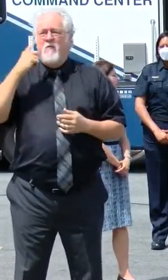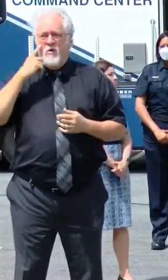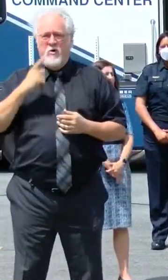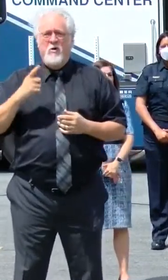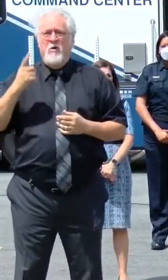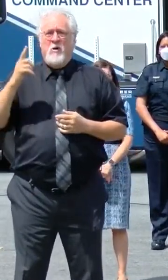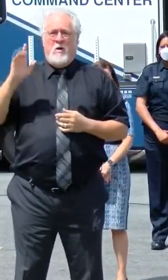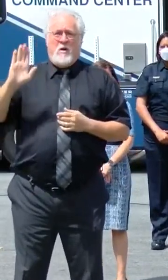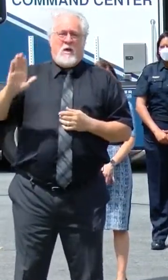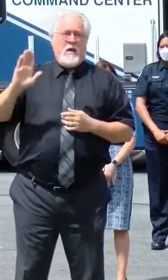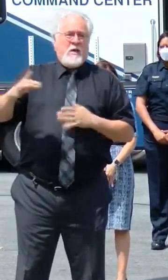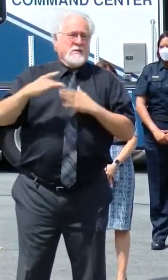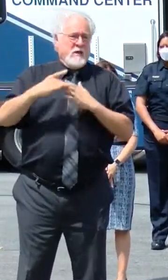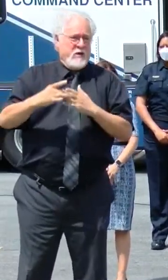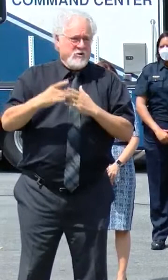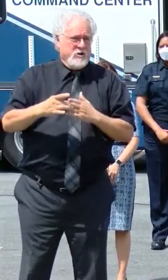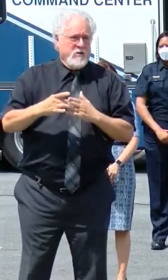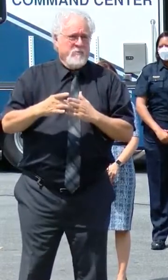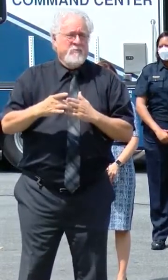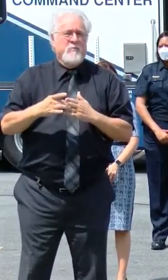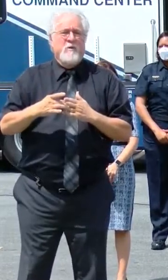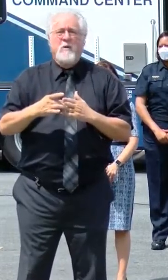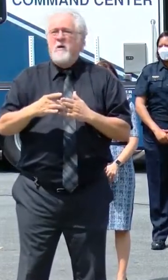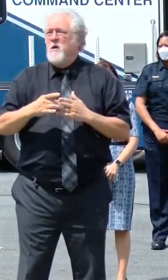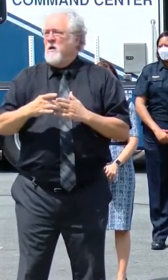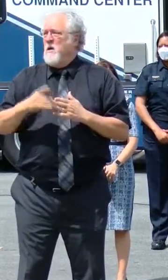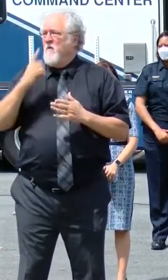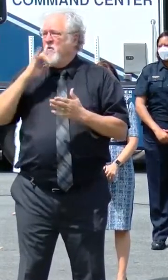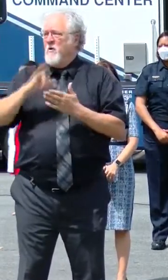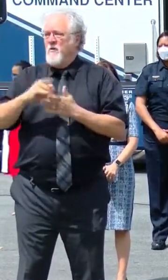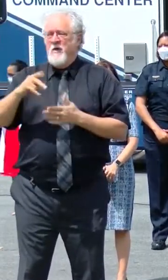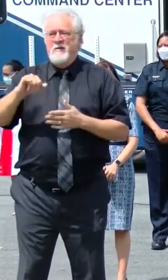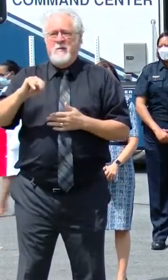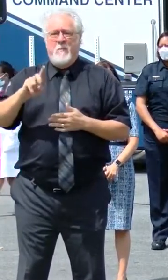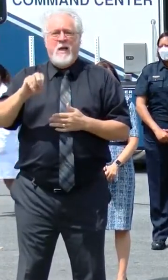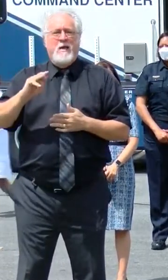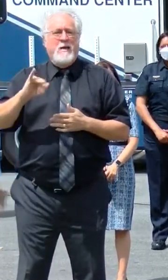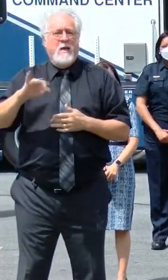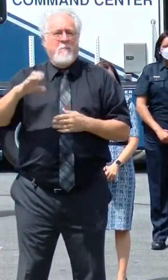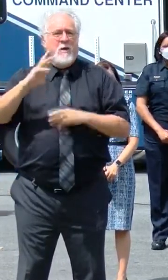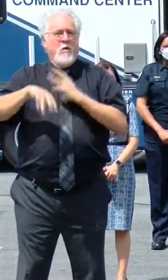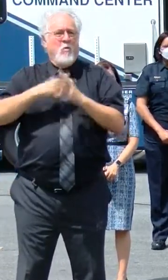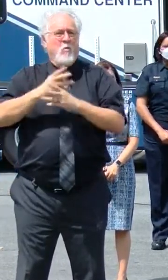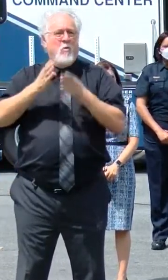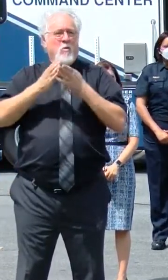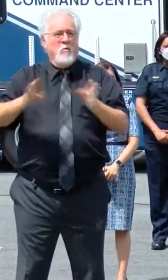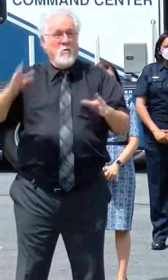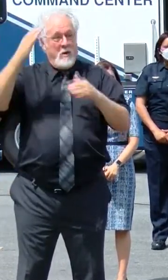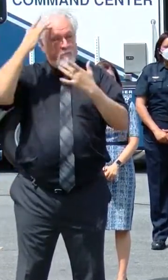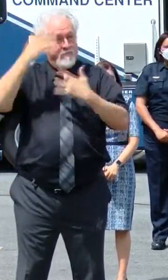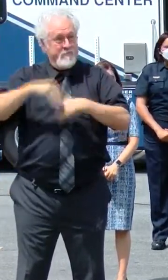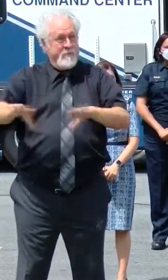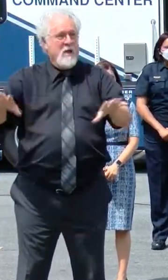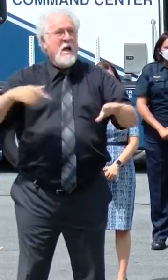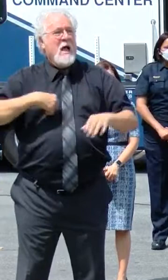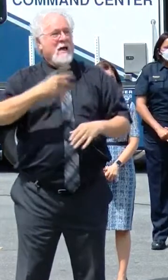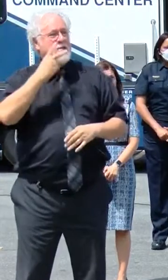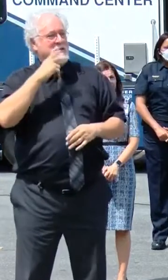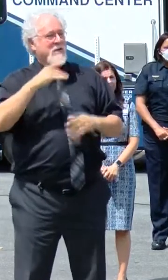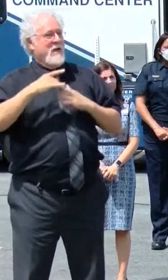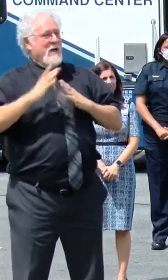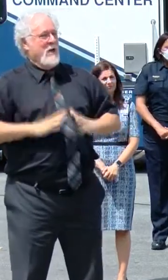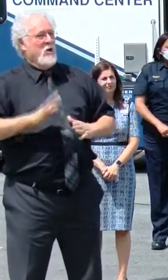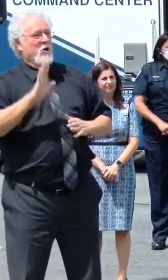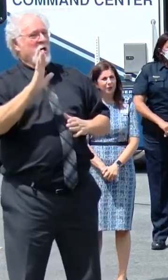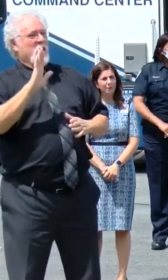for his leadership in this pandemic. I see one of the leaders of his